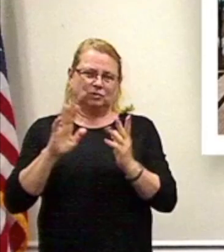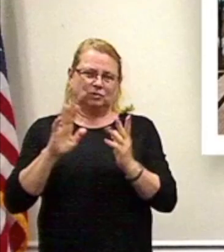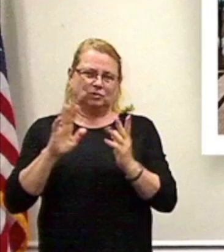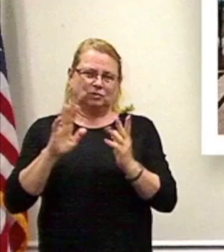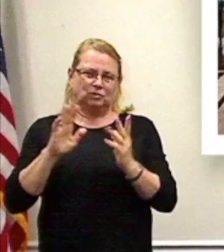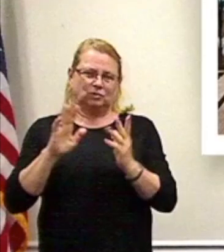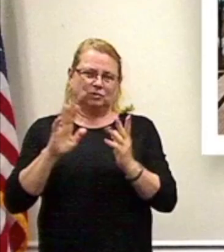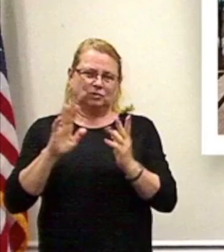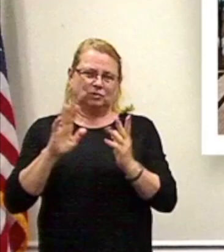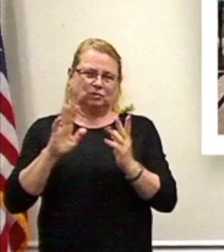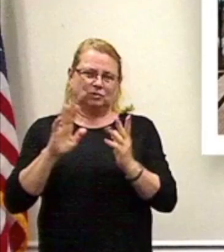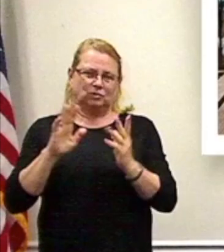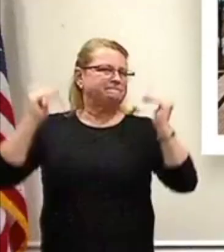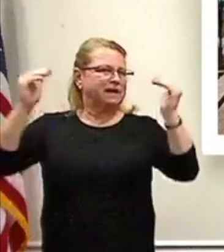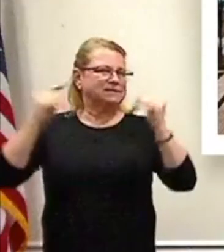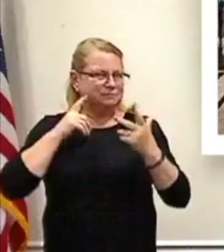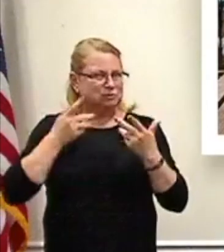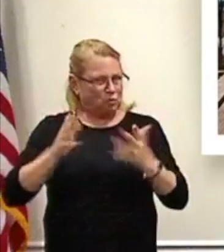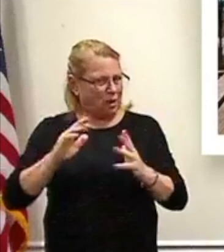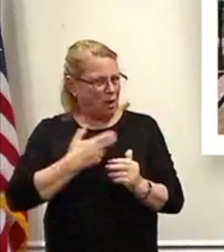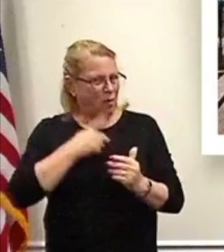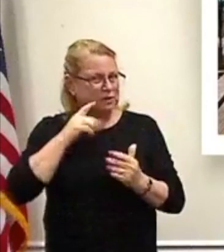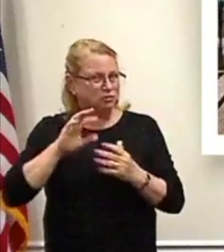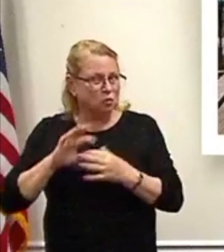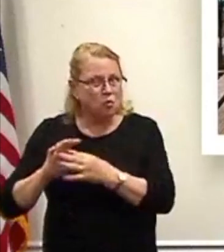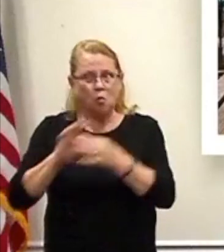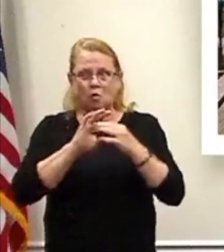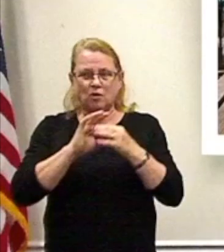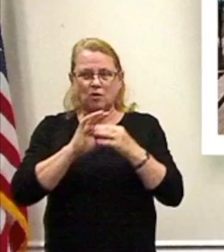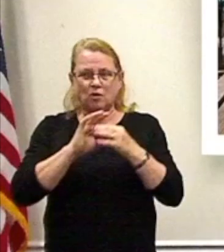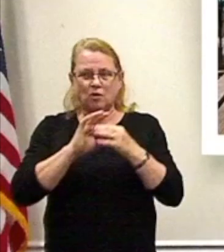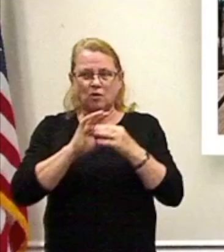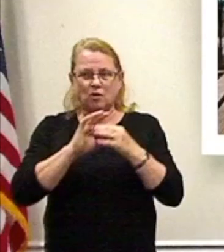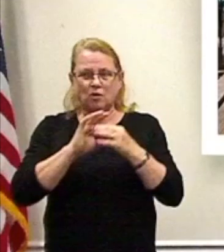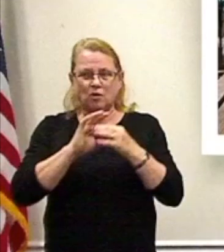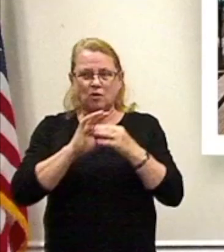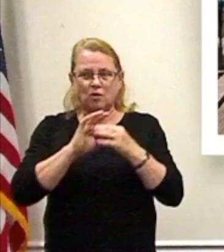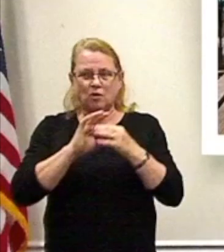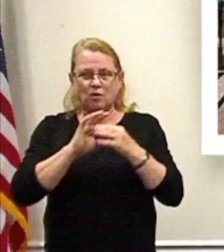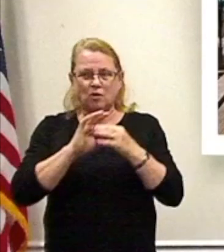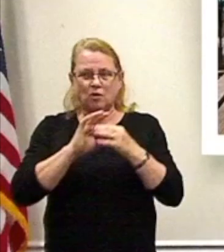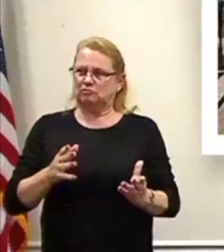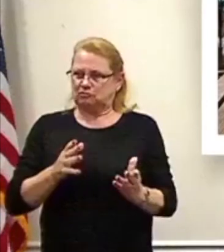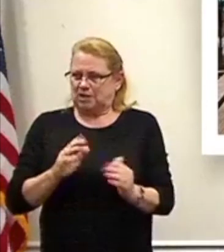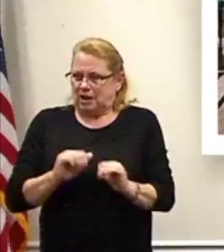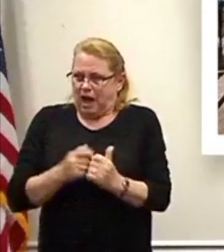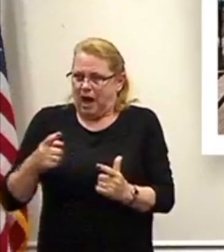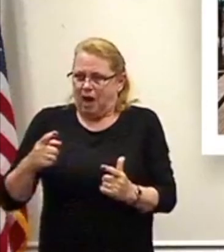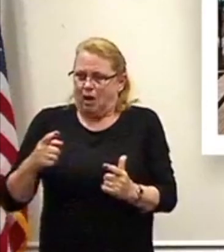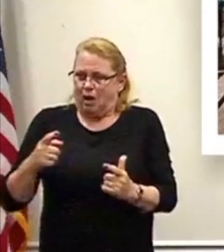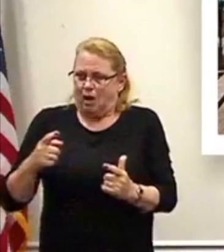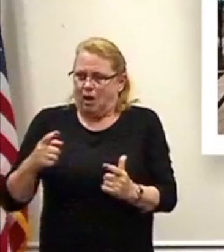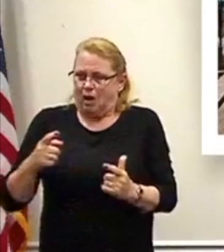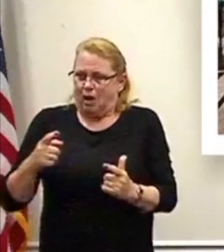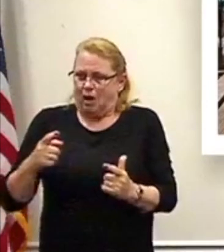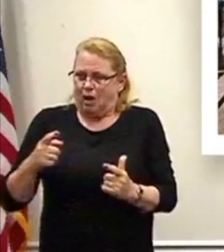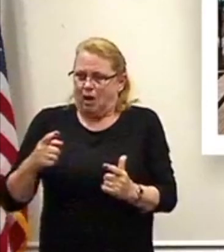allowing us to really coordinate with a number of providers to really enhance the way we do and provide services for young people across Dutchess County.